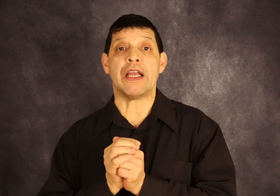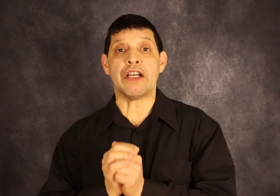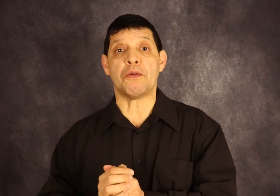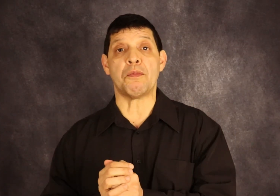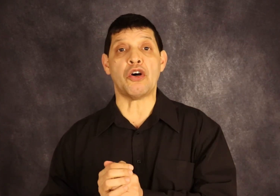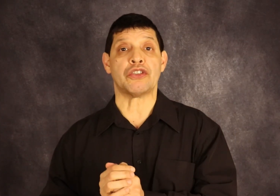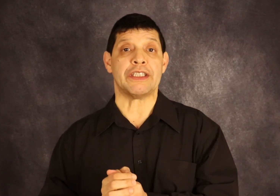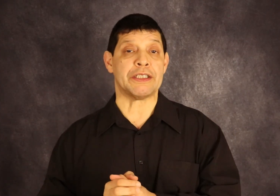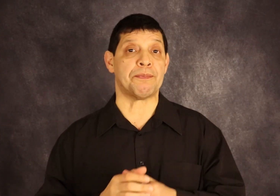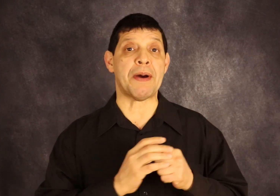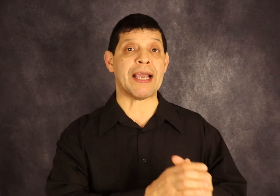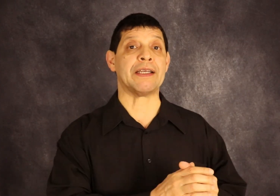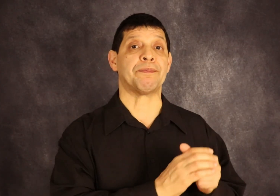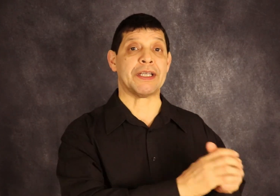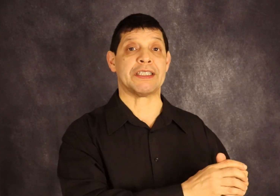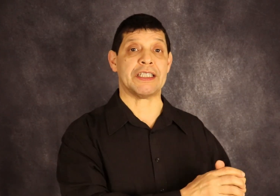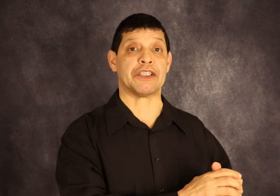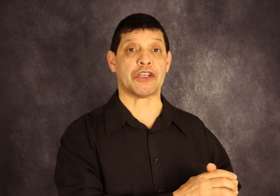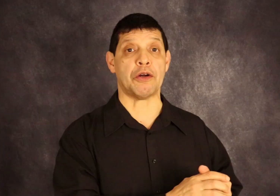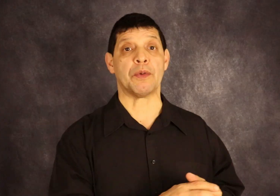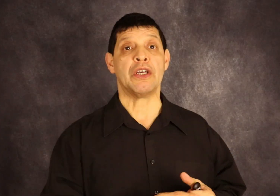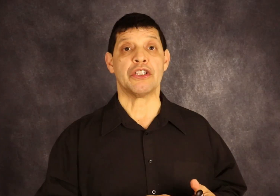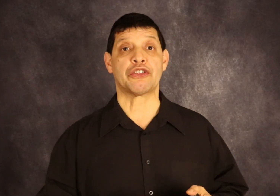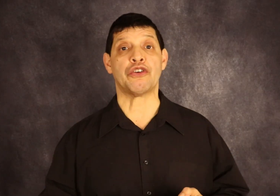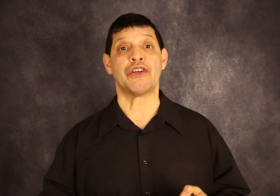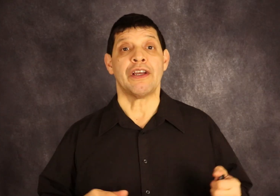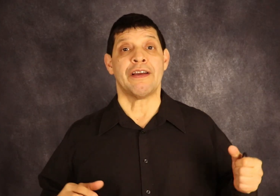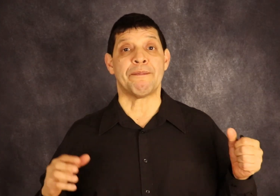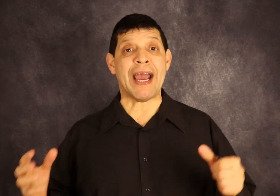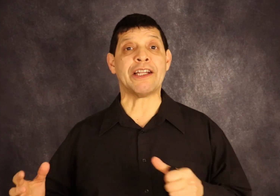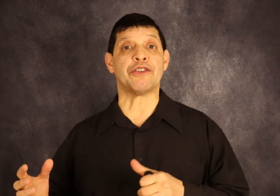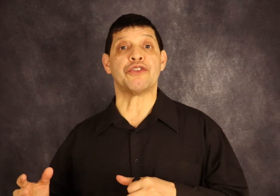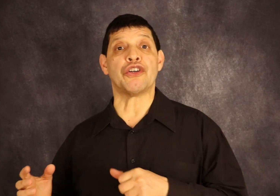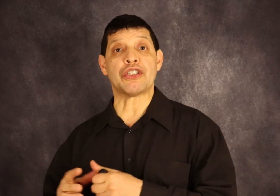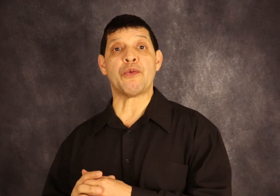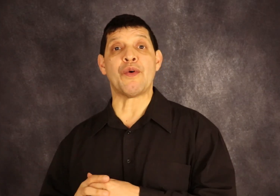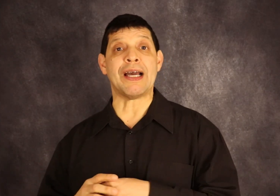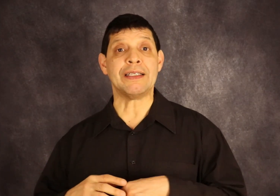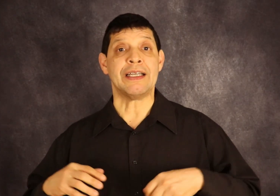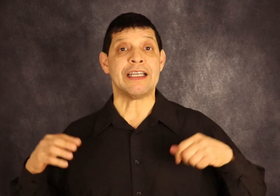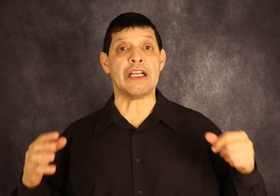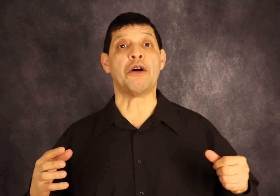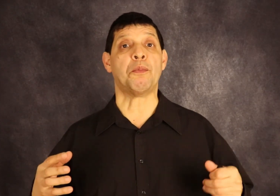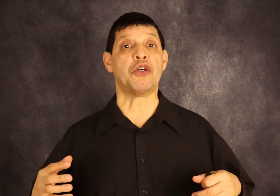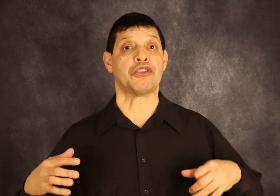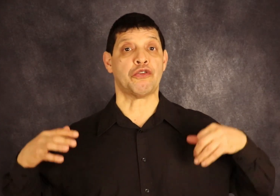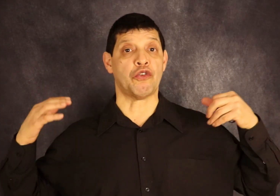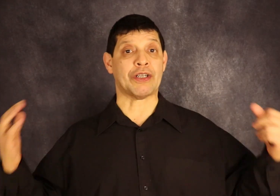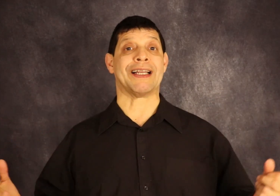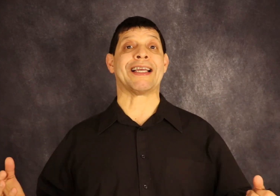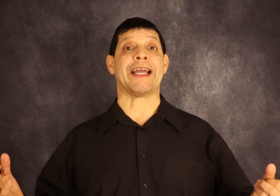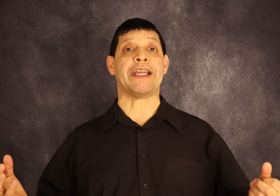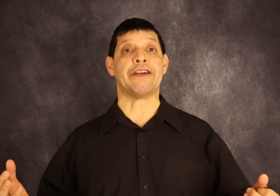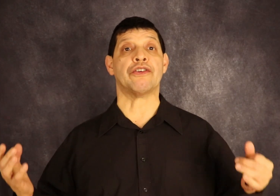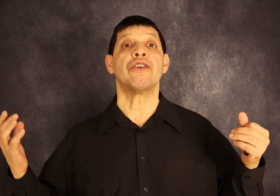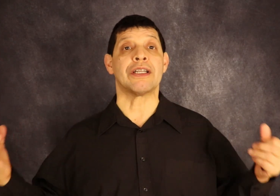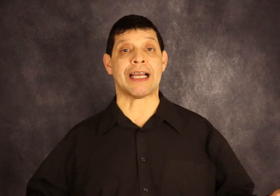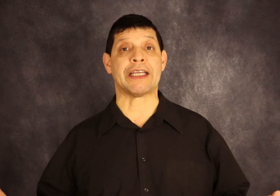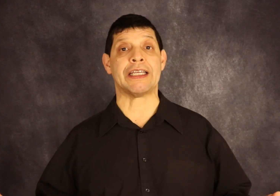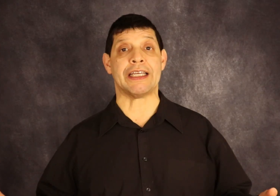Elon Musk is backing President Trump. So Biden doesn't want Elon Musk to look like a hero like he